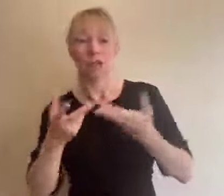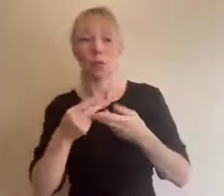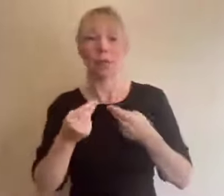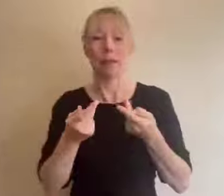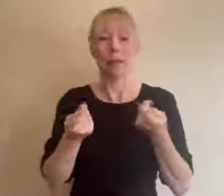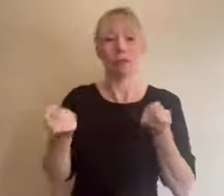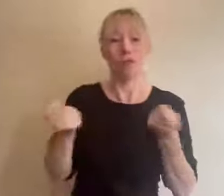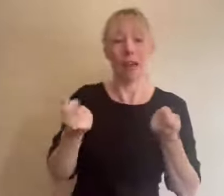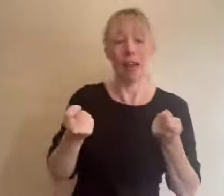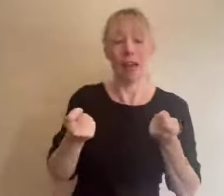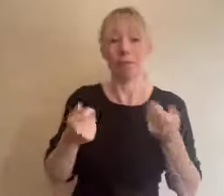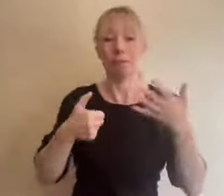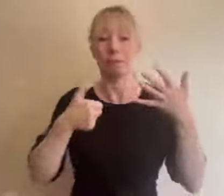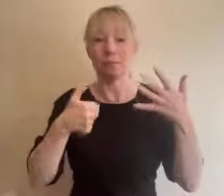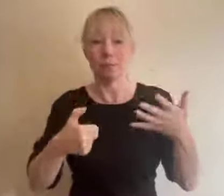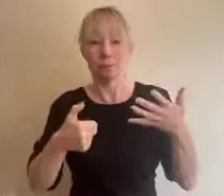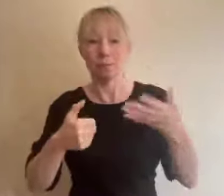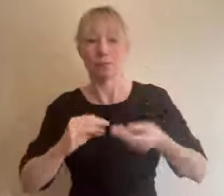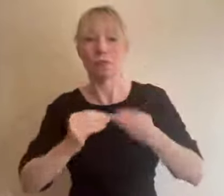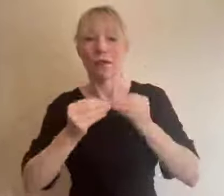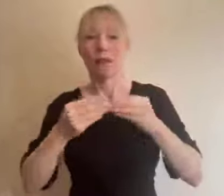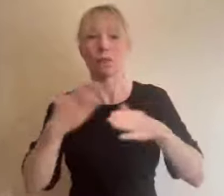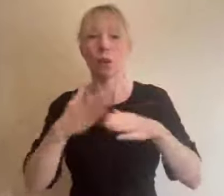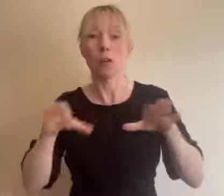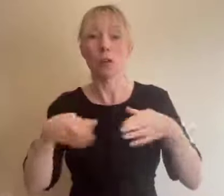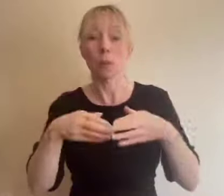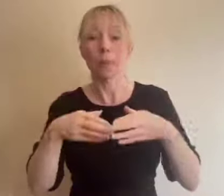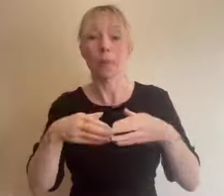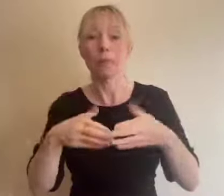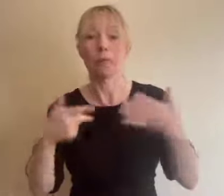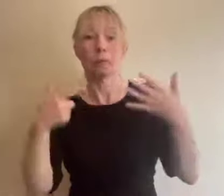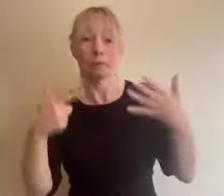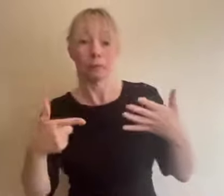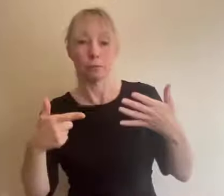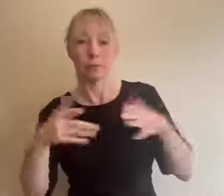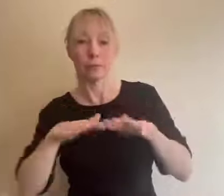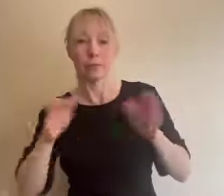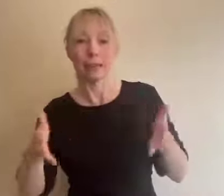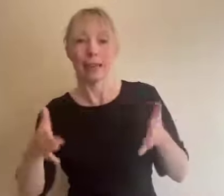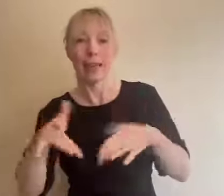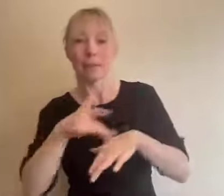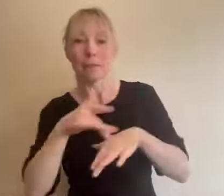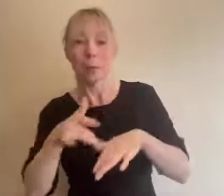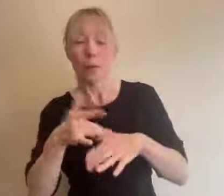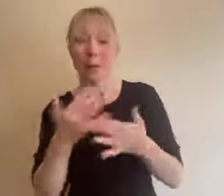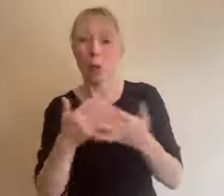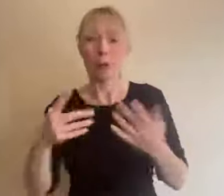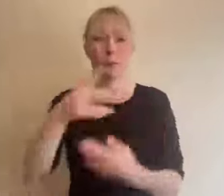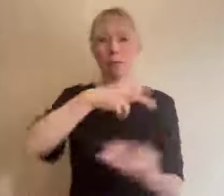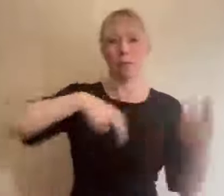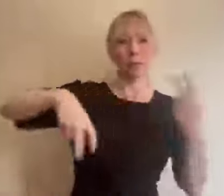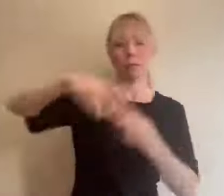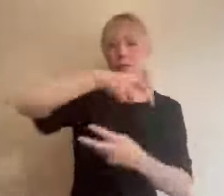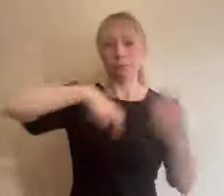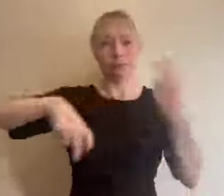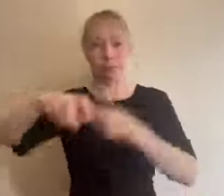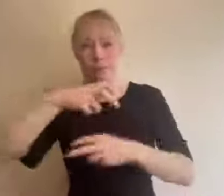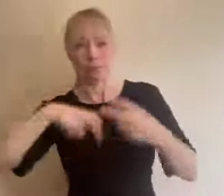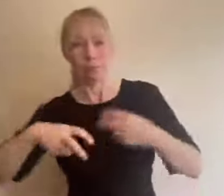seven stage performances with lots of motion if you're not able to